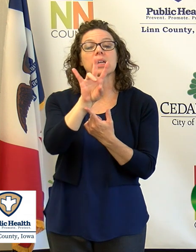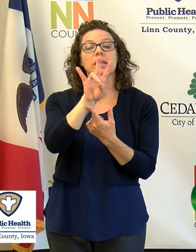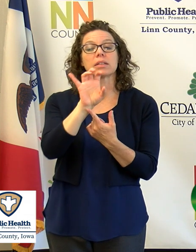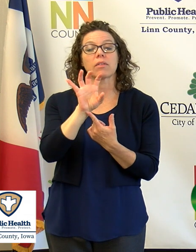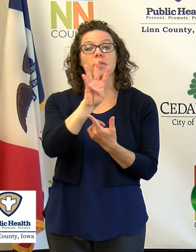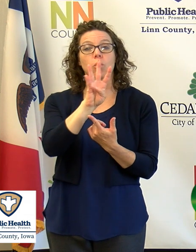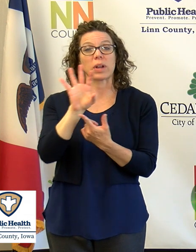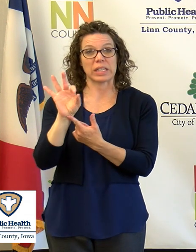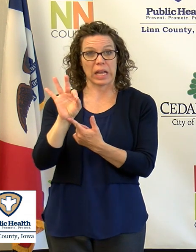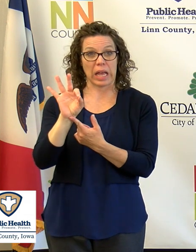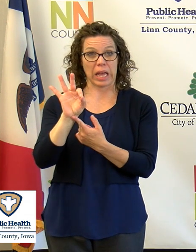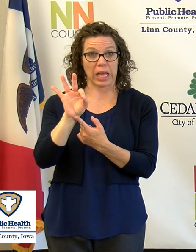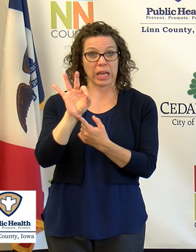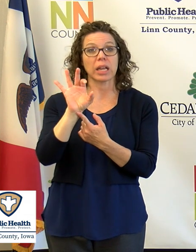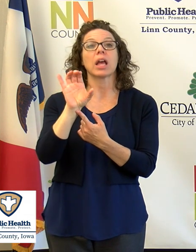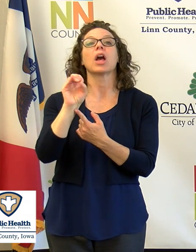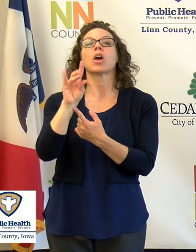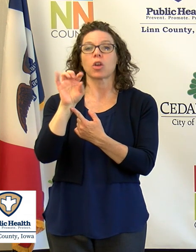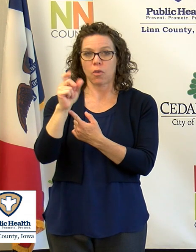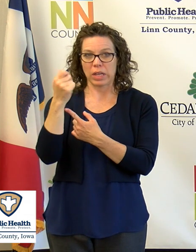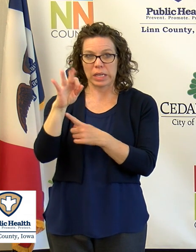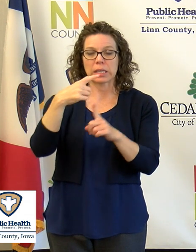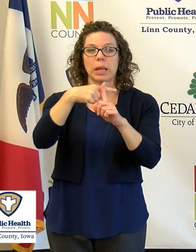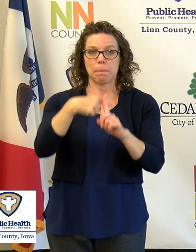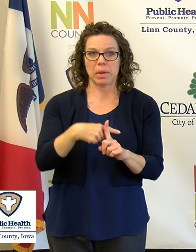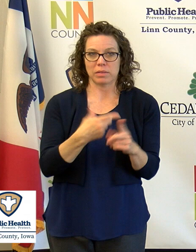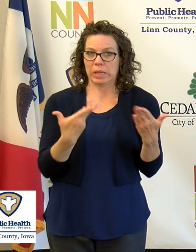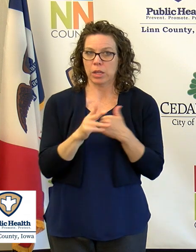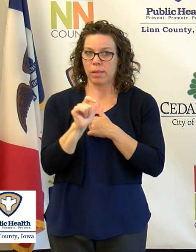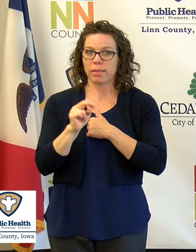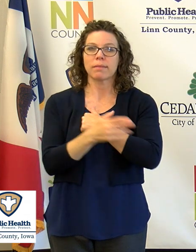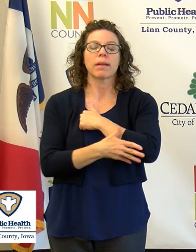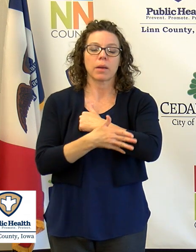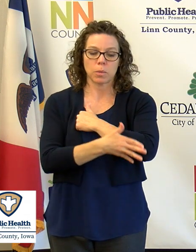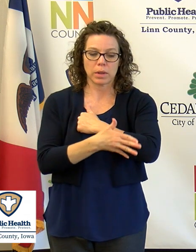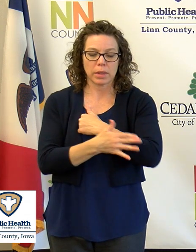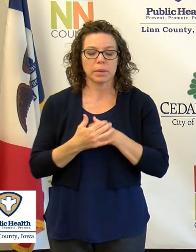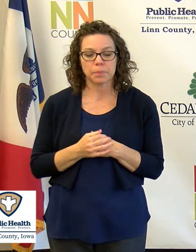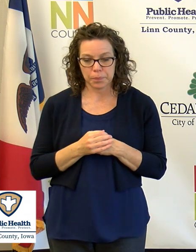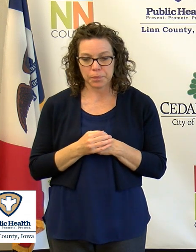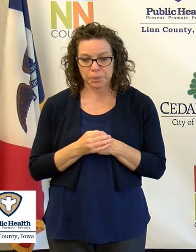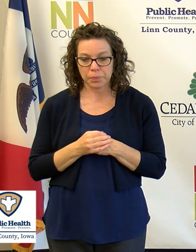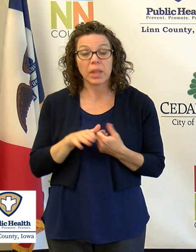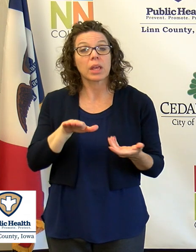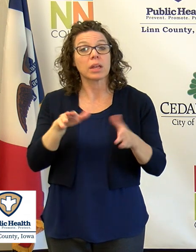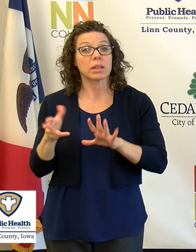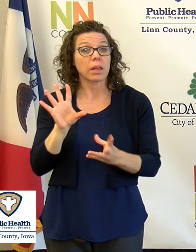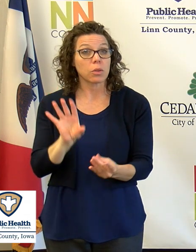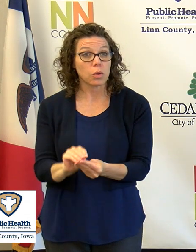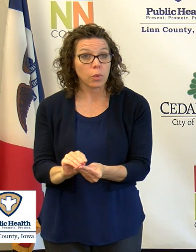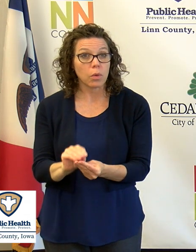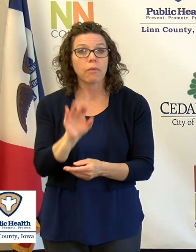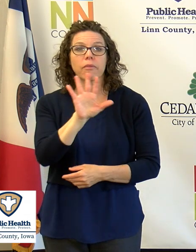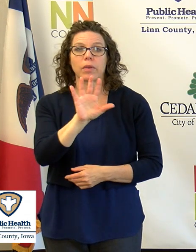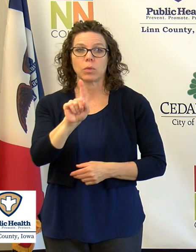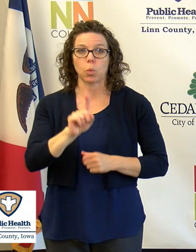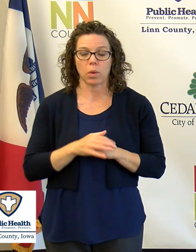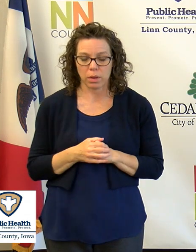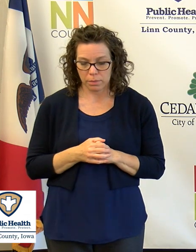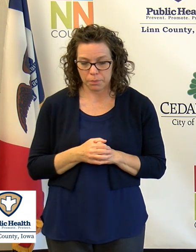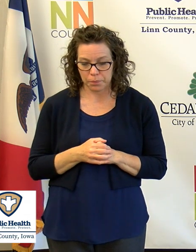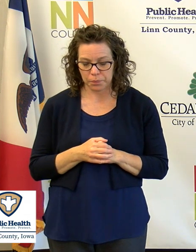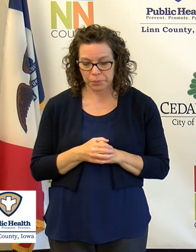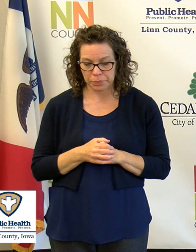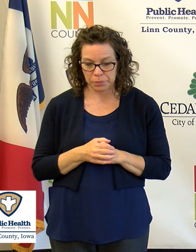cases of COVID-19 in Lynn County. There have been 51 deaths and